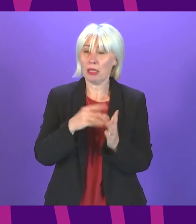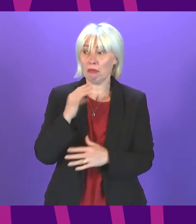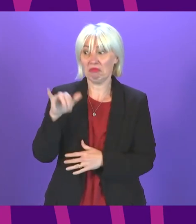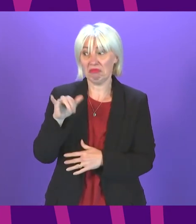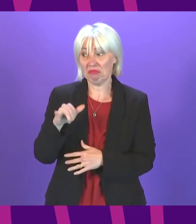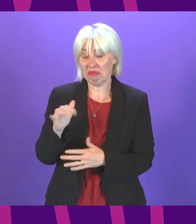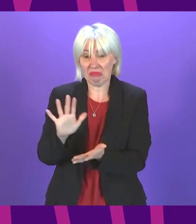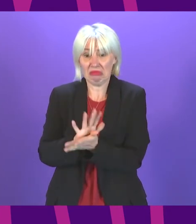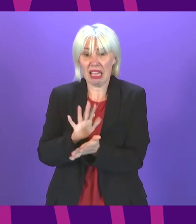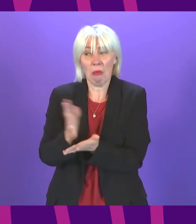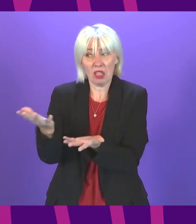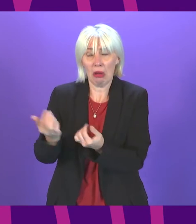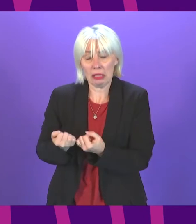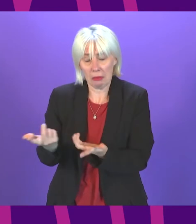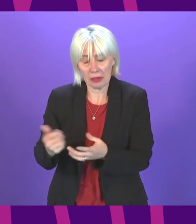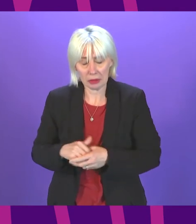think